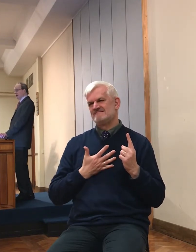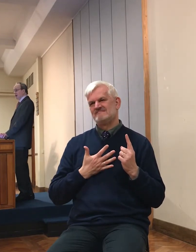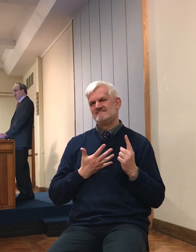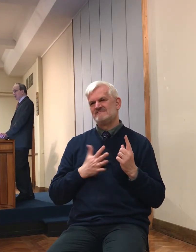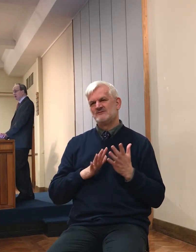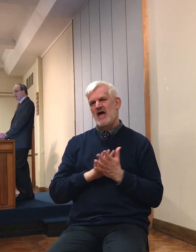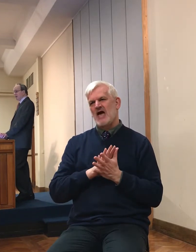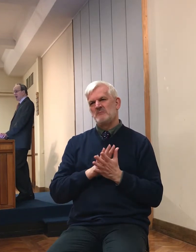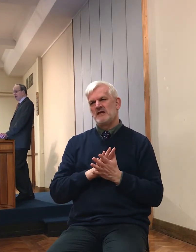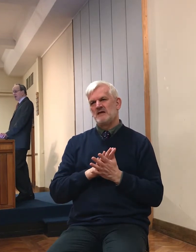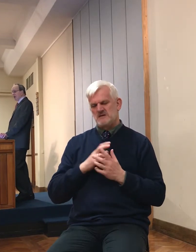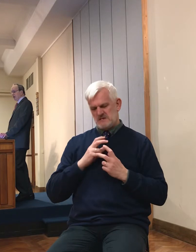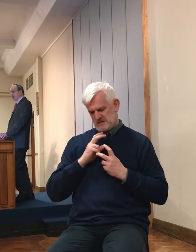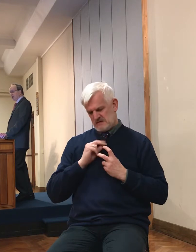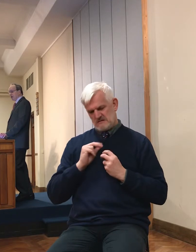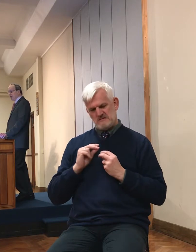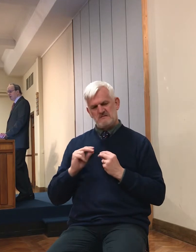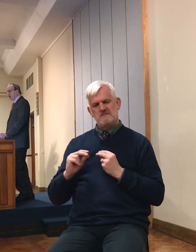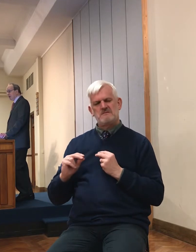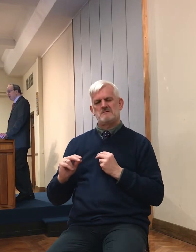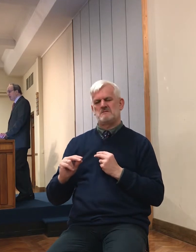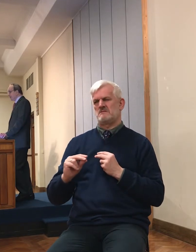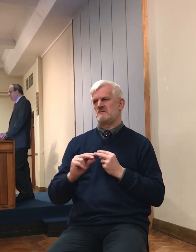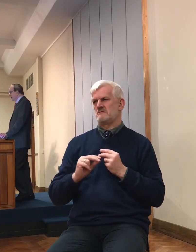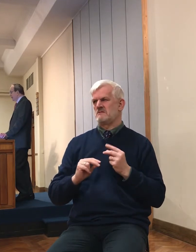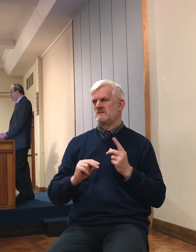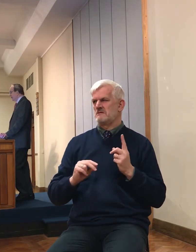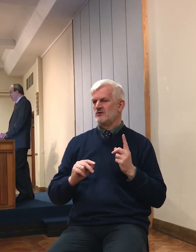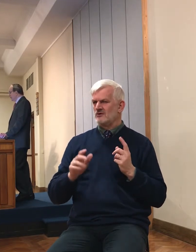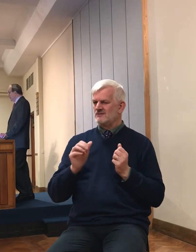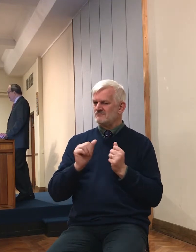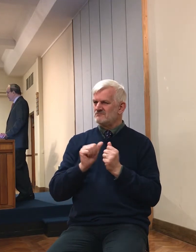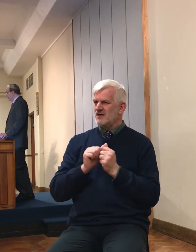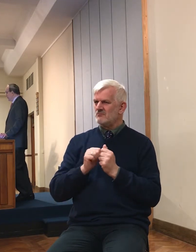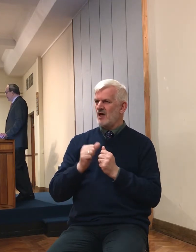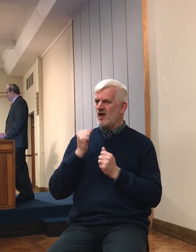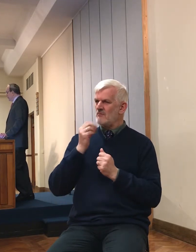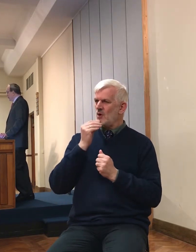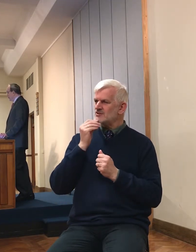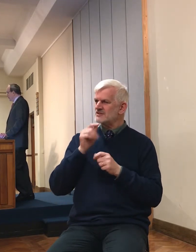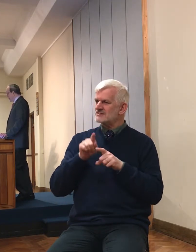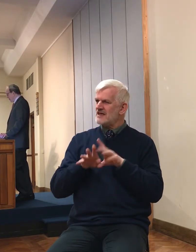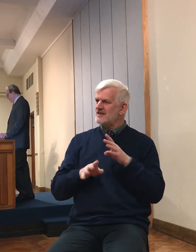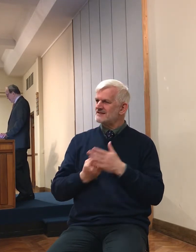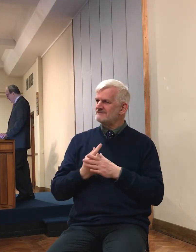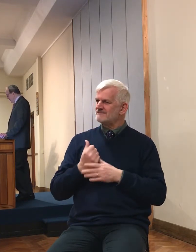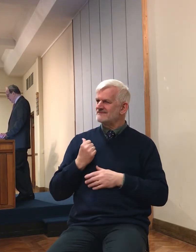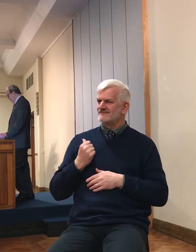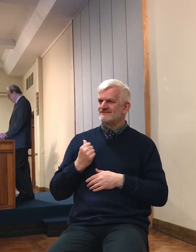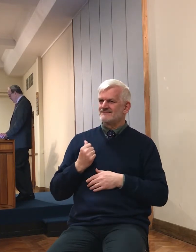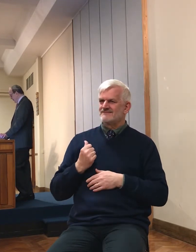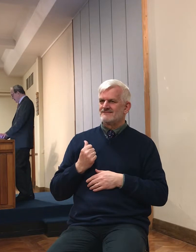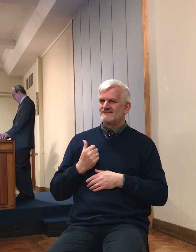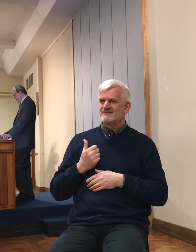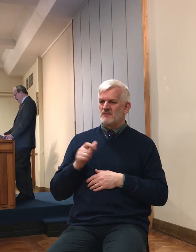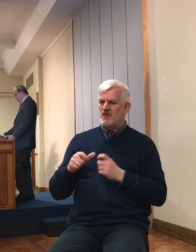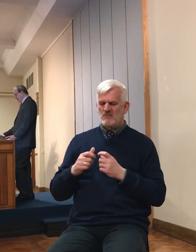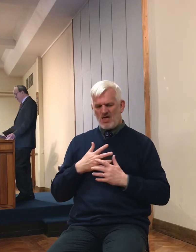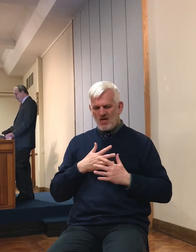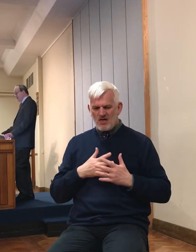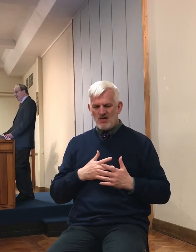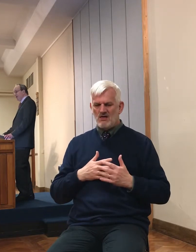And it reminds us of the bad spirits of the people in the time of Moses, in their wanderings in the wilderness.